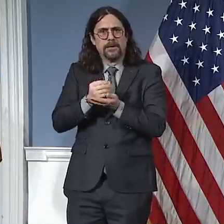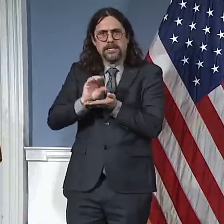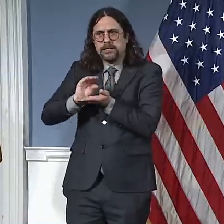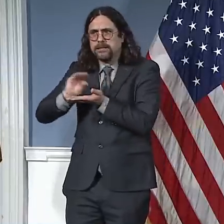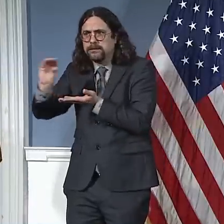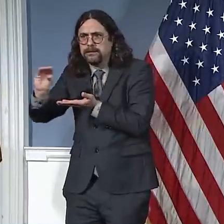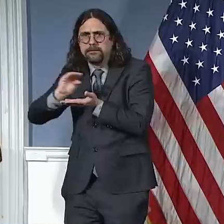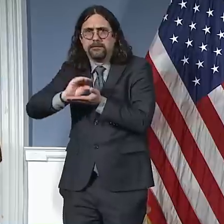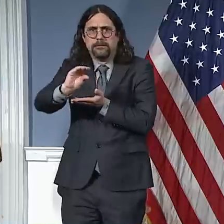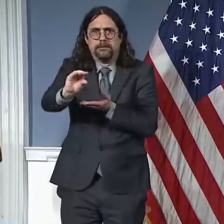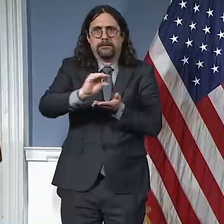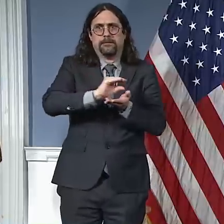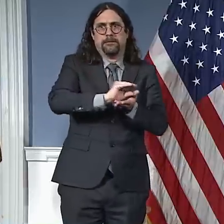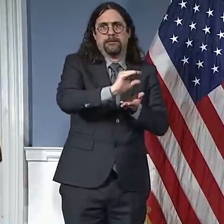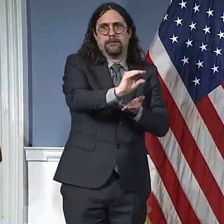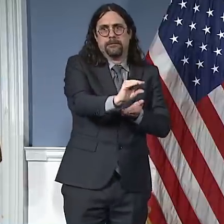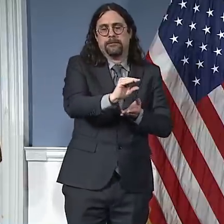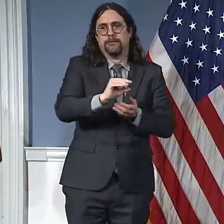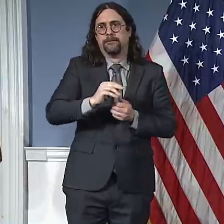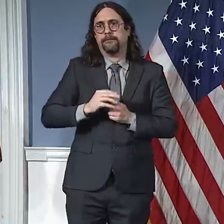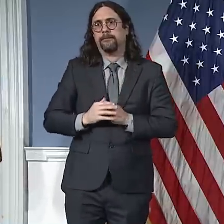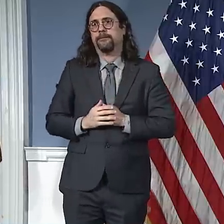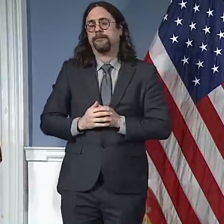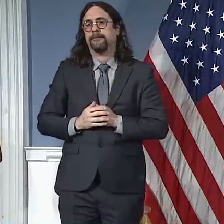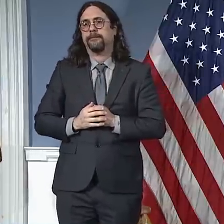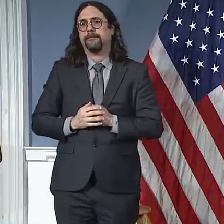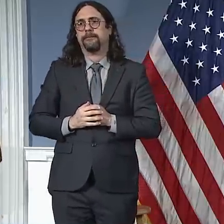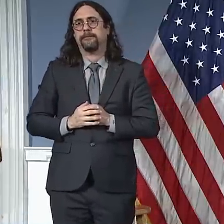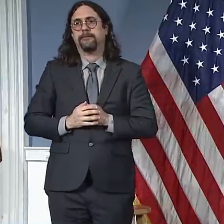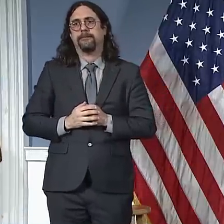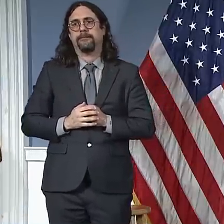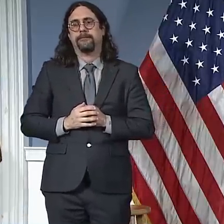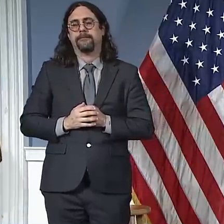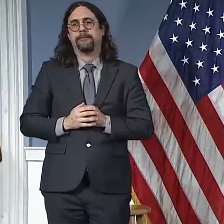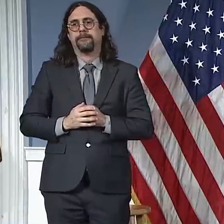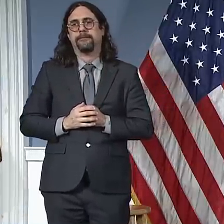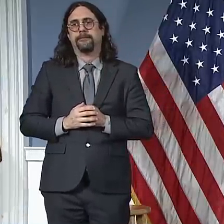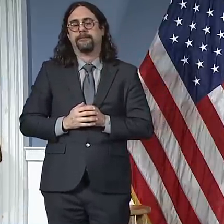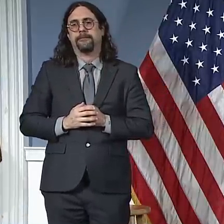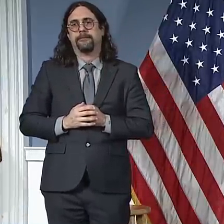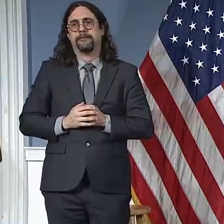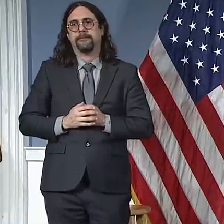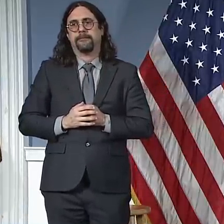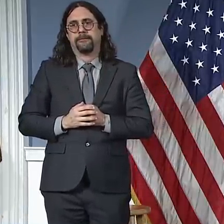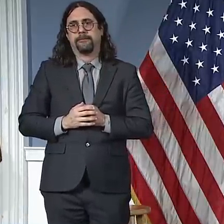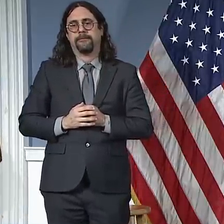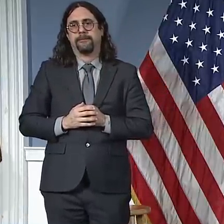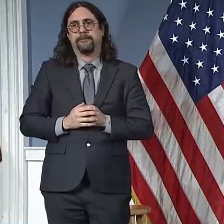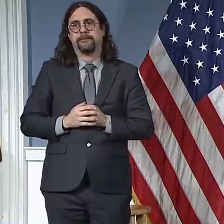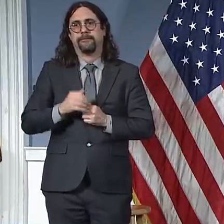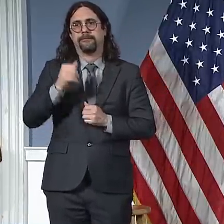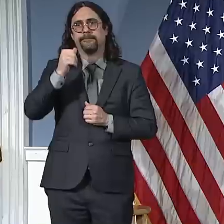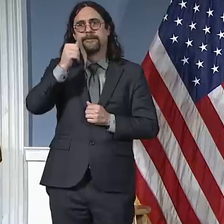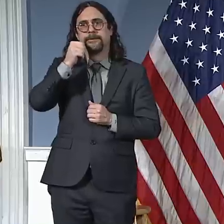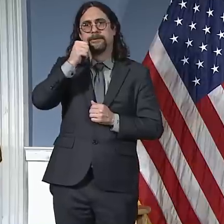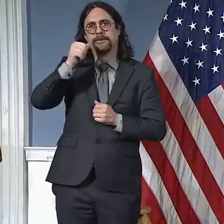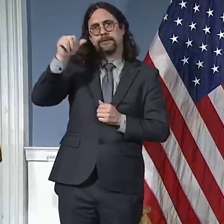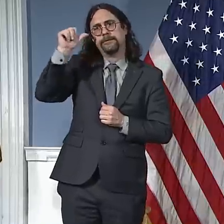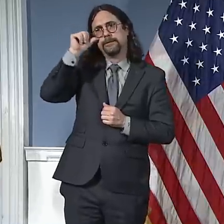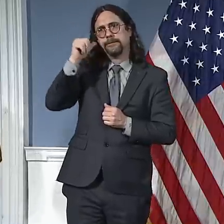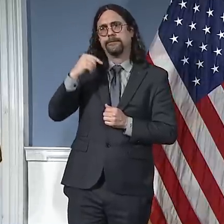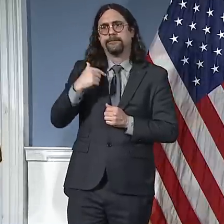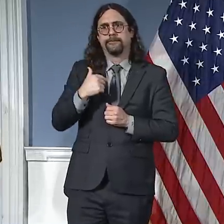what they need. Well, as I said yesterday, unfortunately, I've had to instruct our Office of Management and Budget to immediately